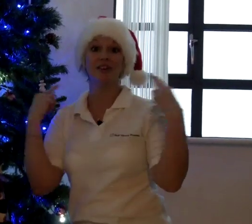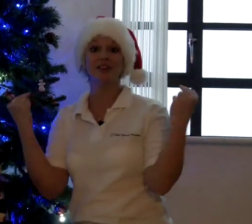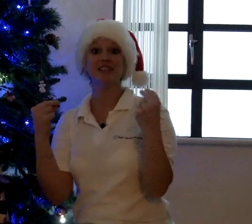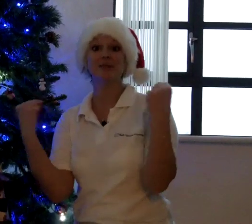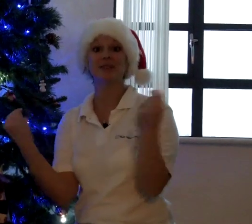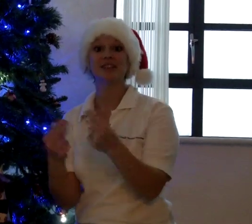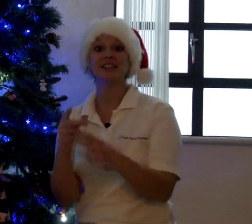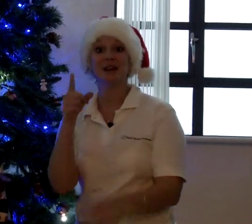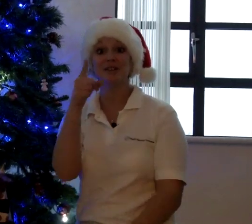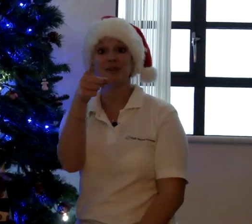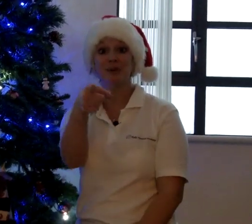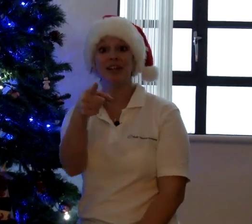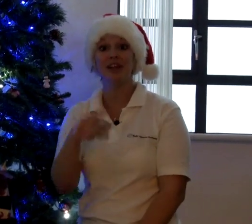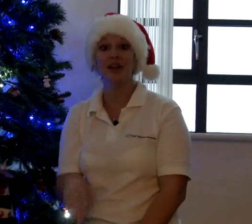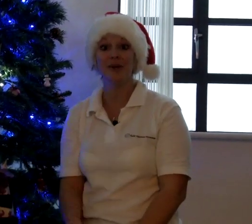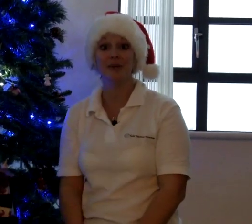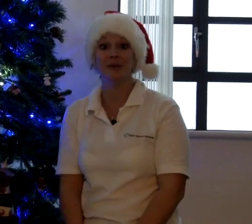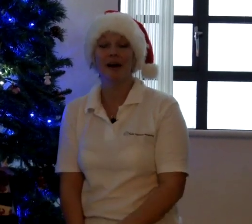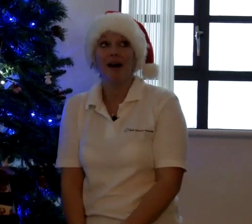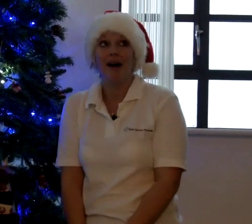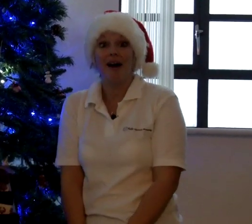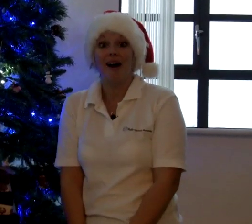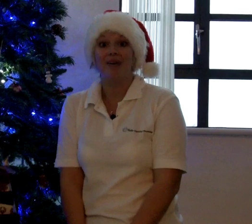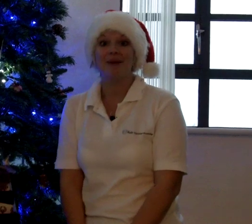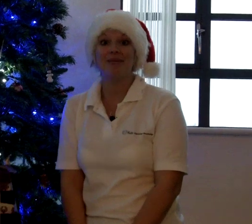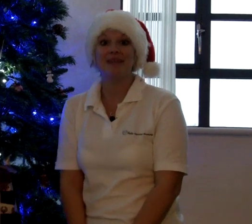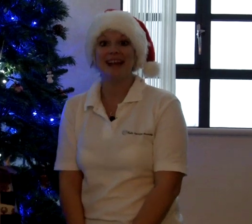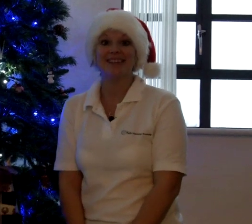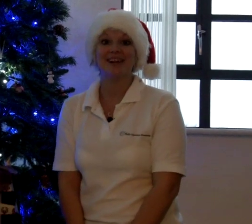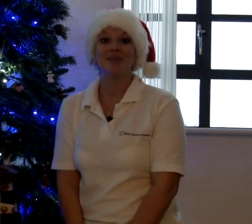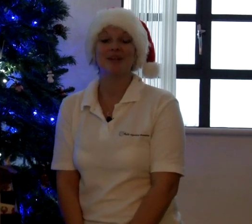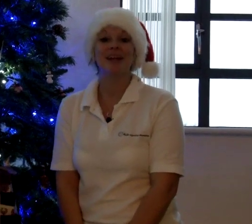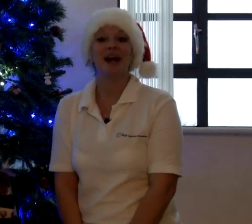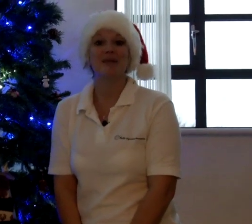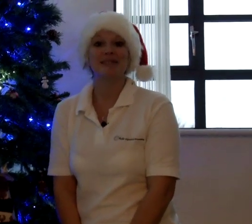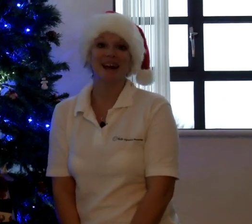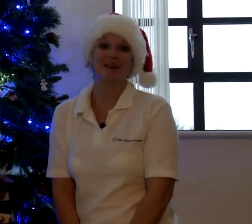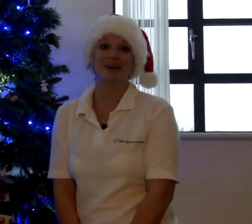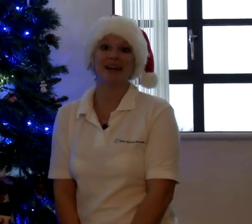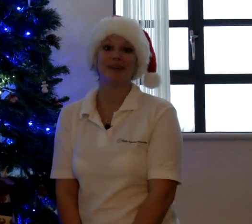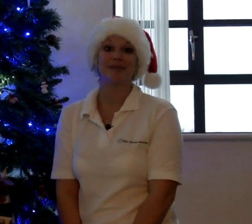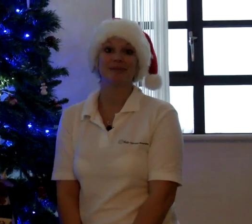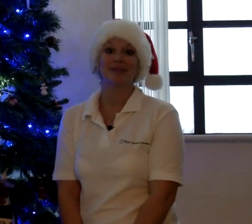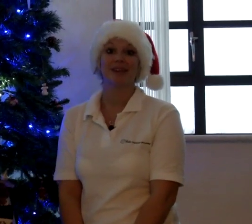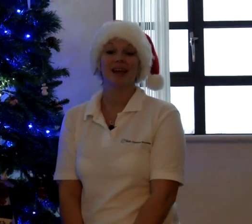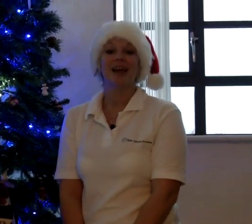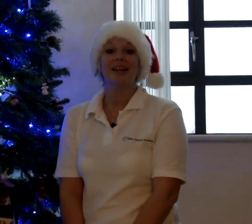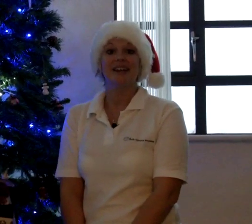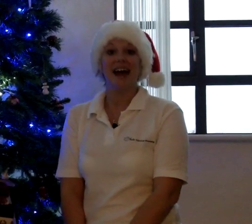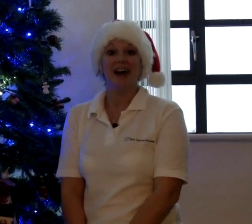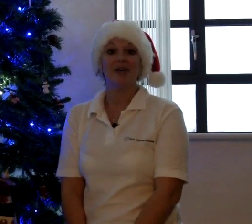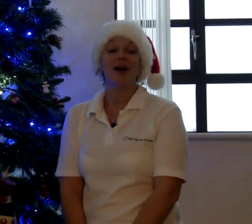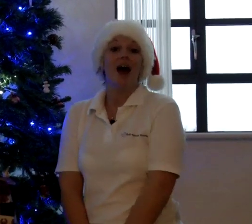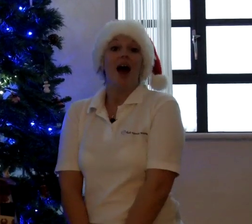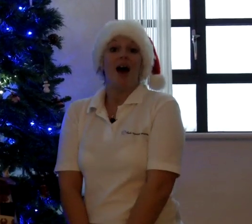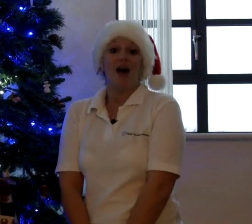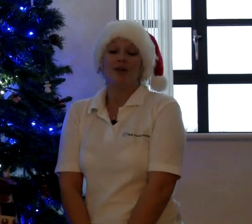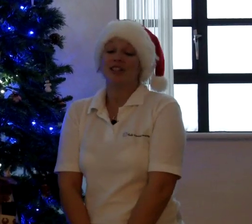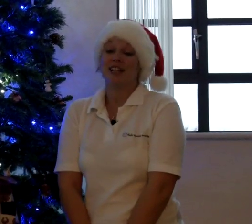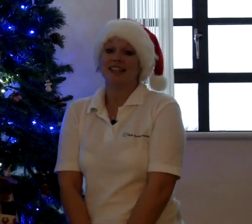Christmas is going to bring you. Maybe next time you can come and tell me. Now, I would just like